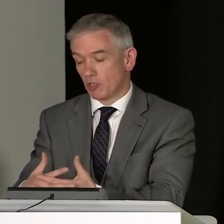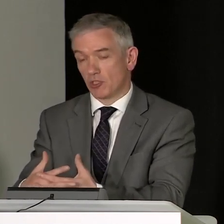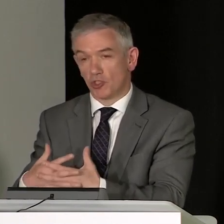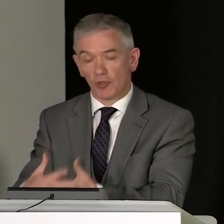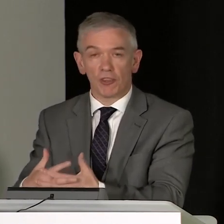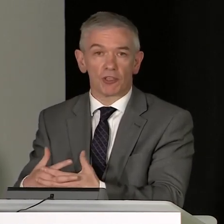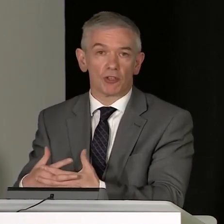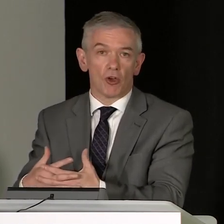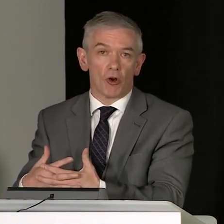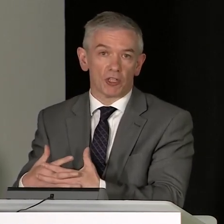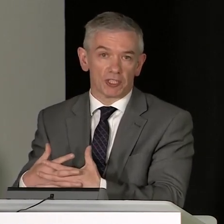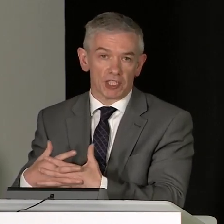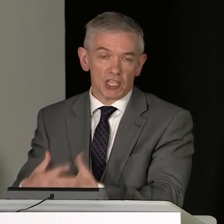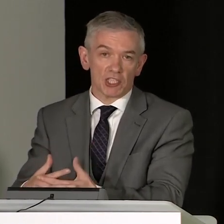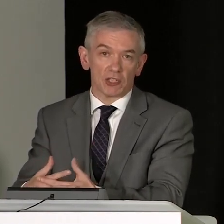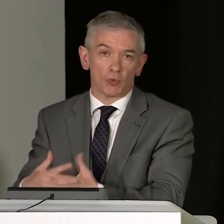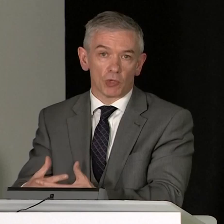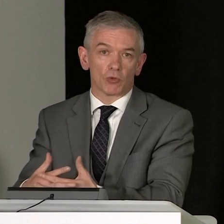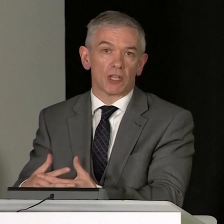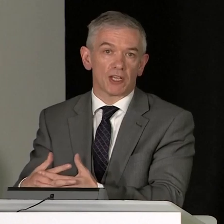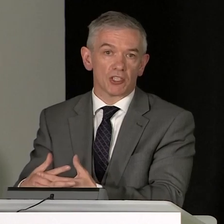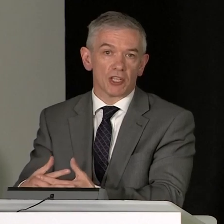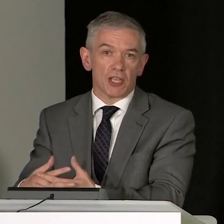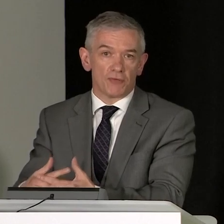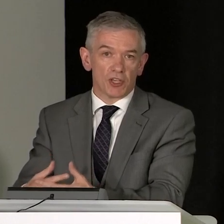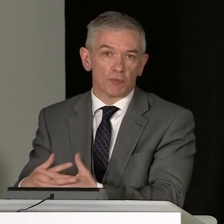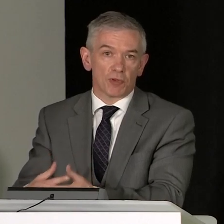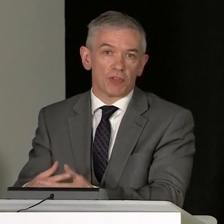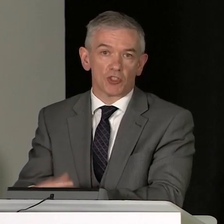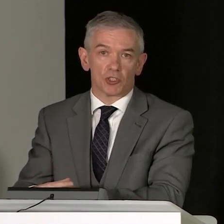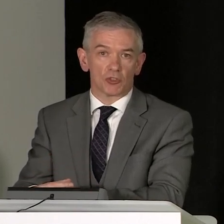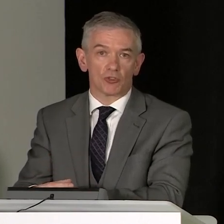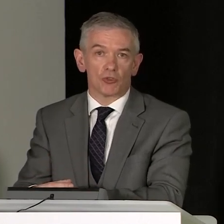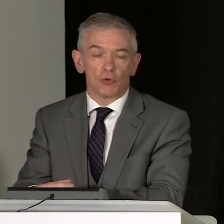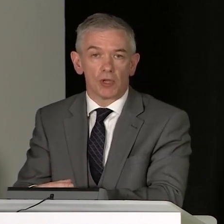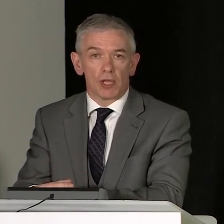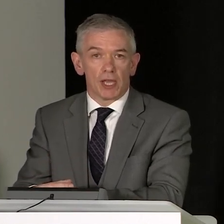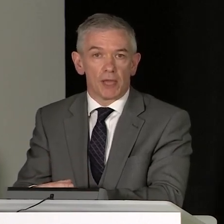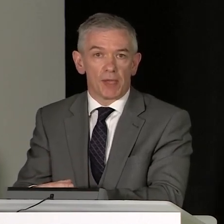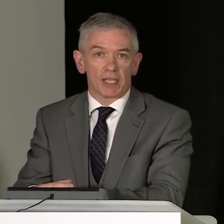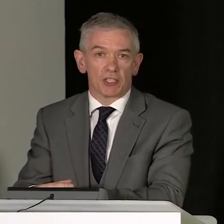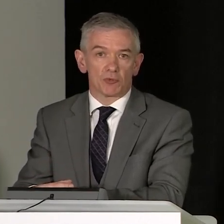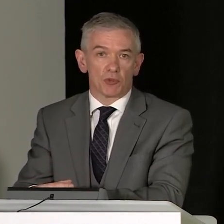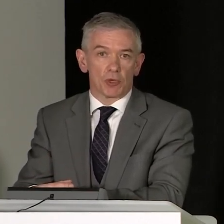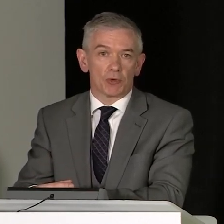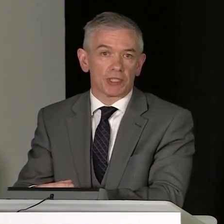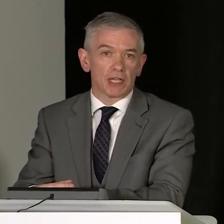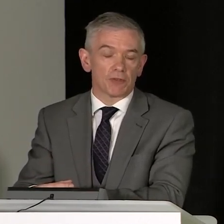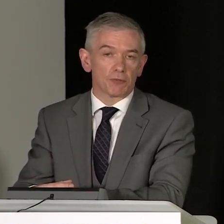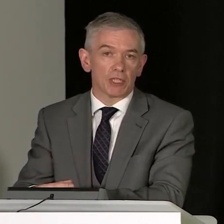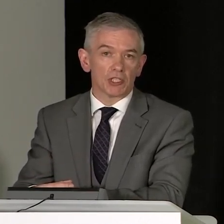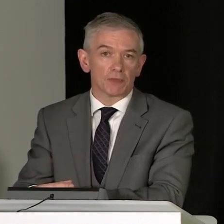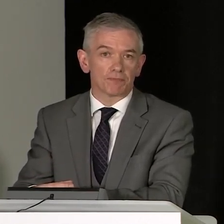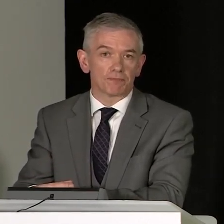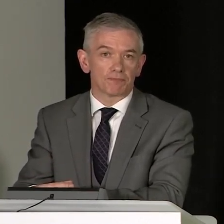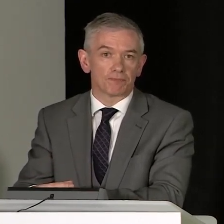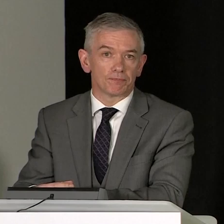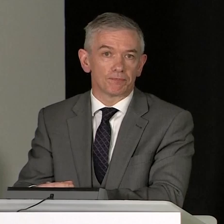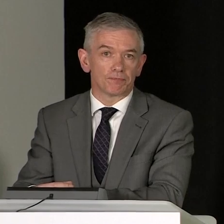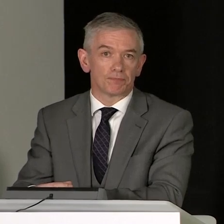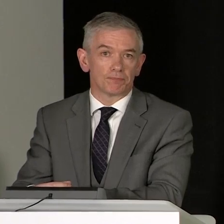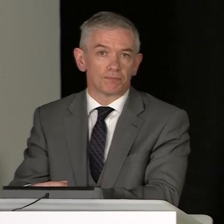helps to strengthen all our existing world-class infection prevention and control mechanisms that we already have in place.